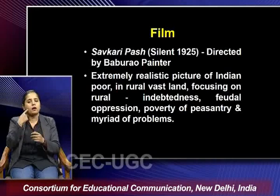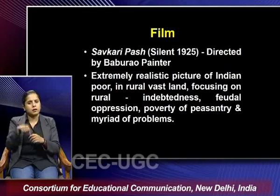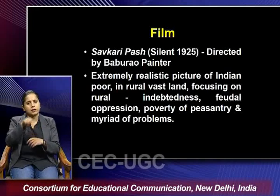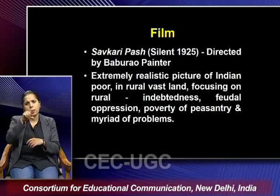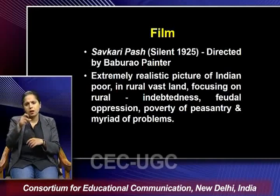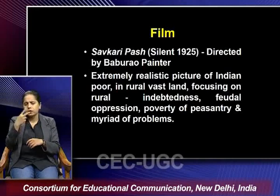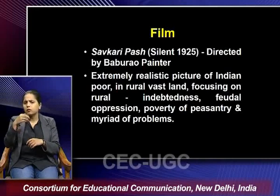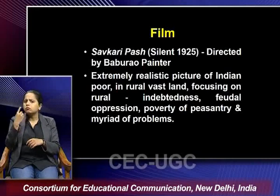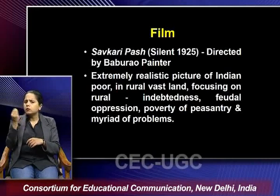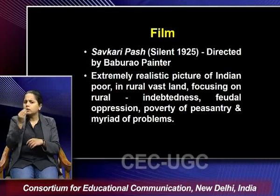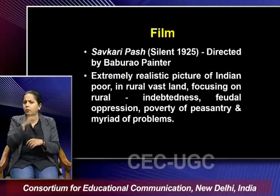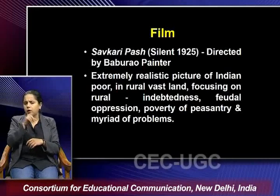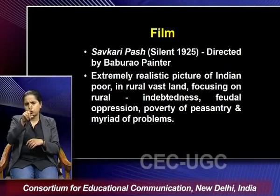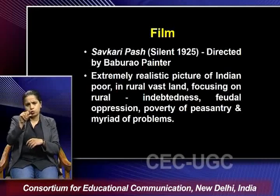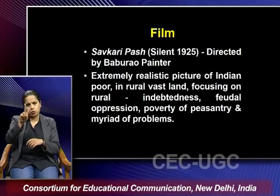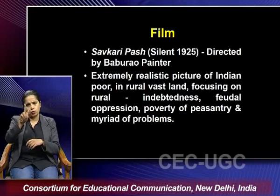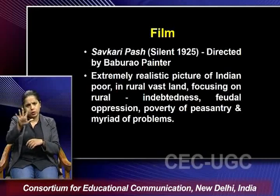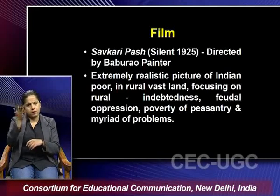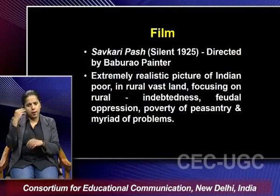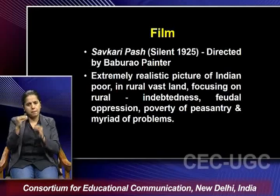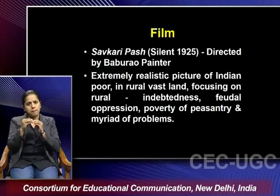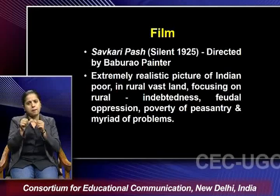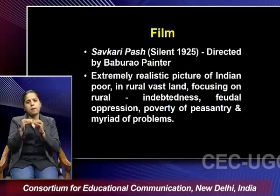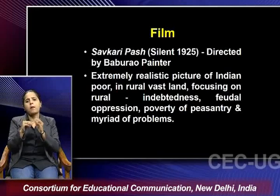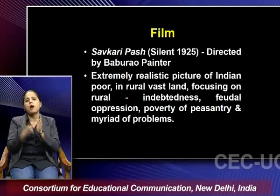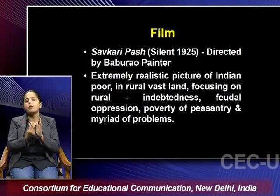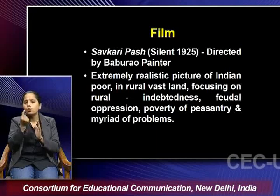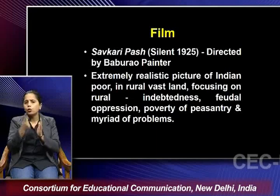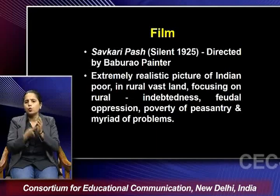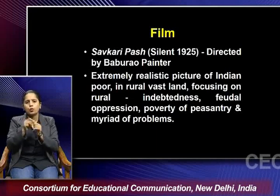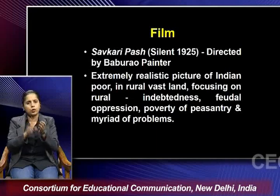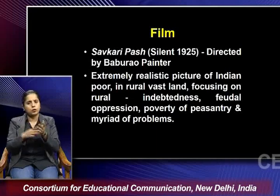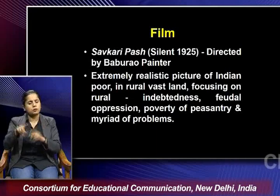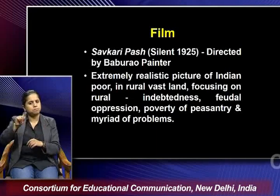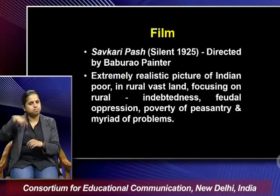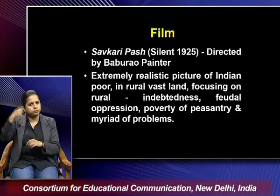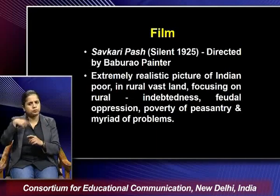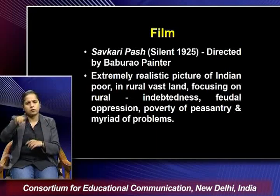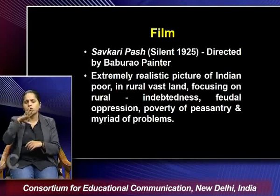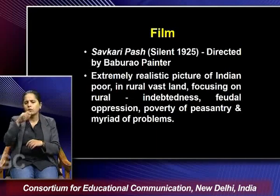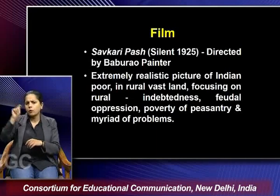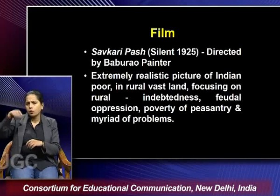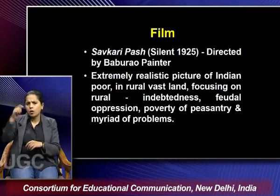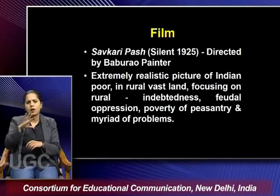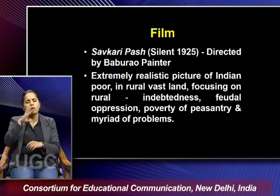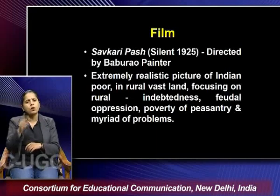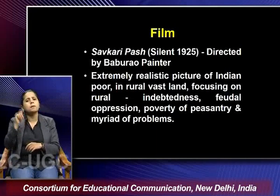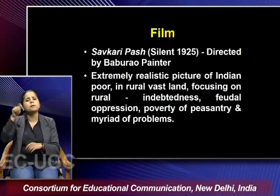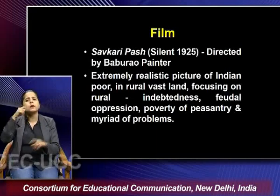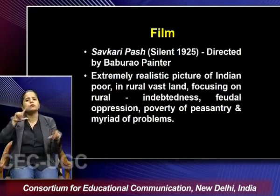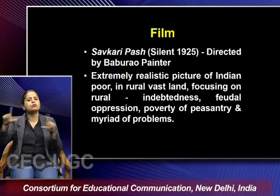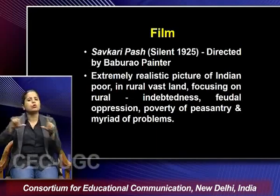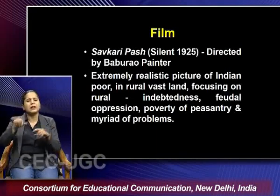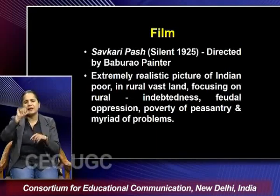It was directed by Babu Rao Pinter and in this film extremely realistic picture of the Indian